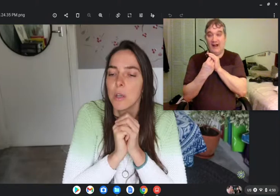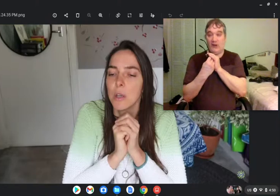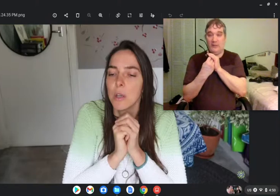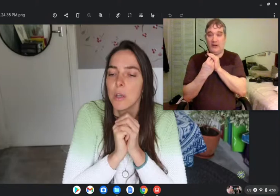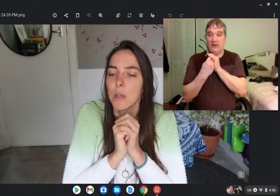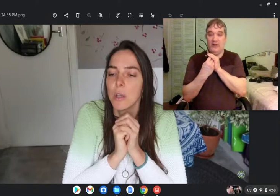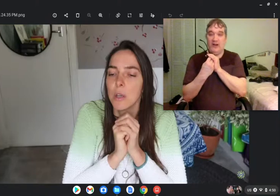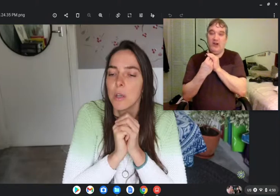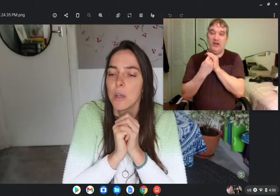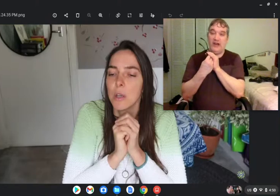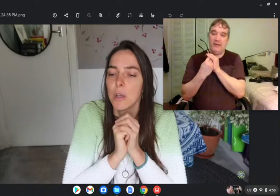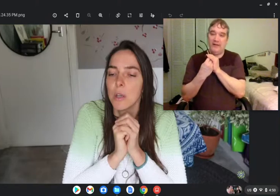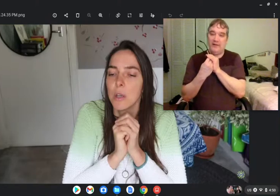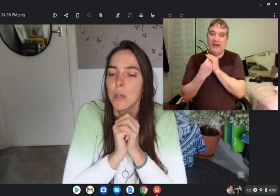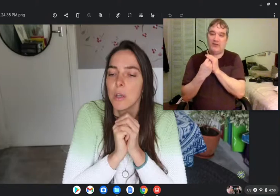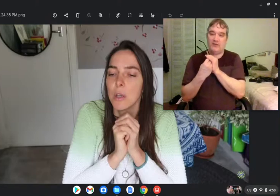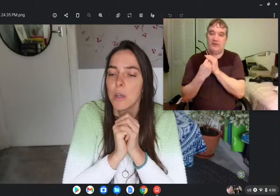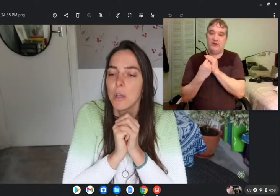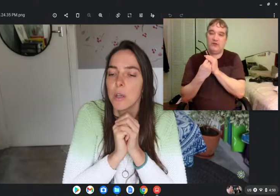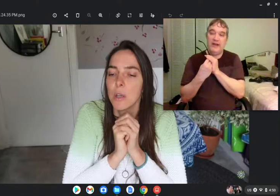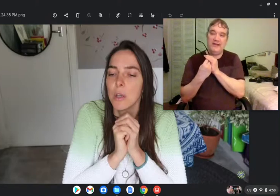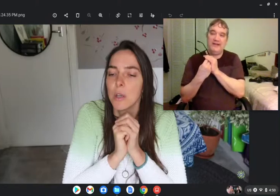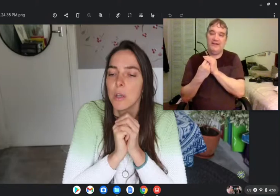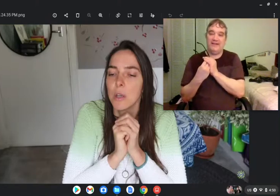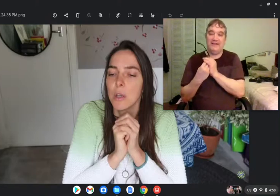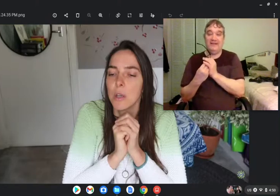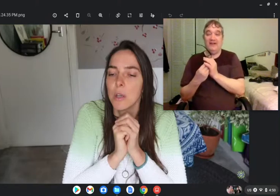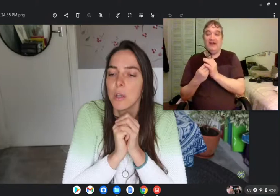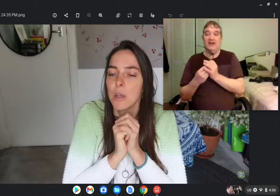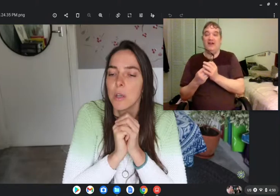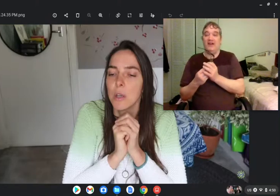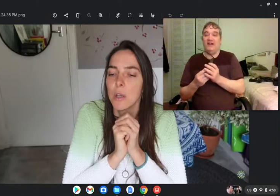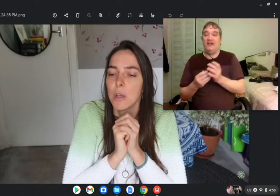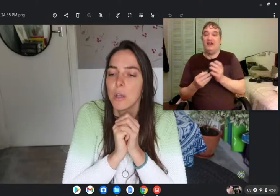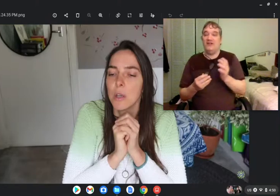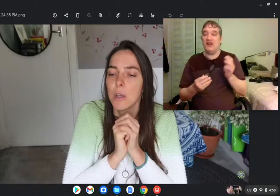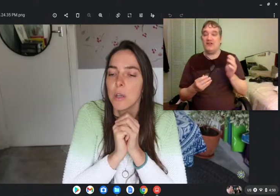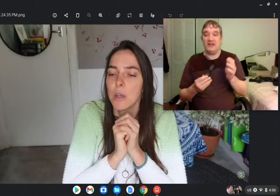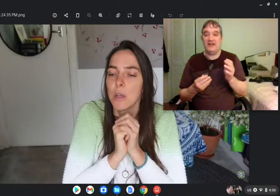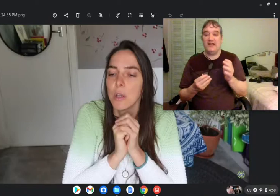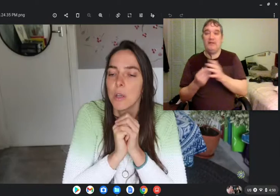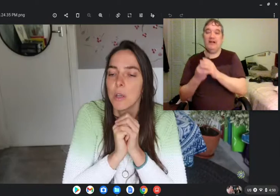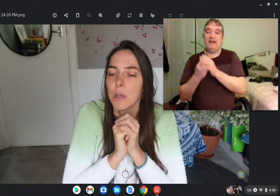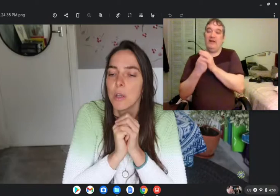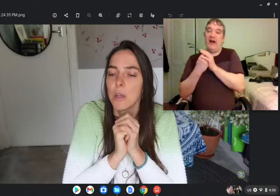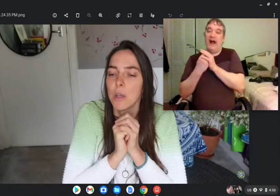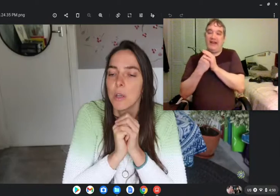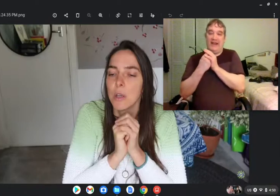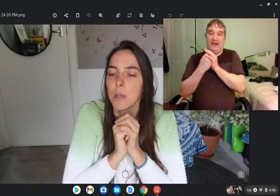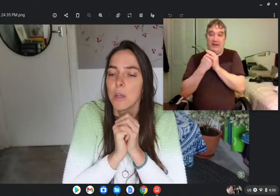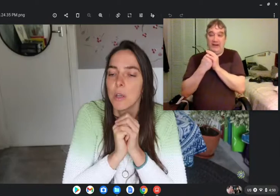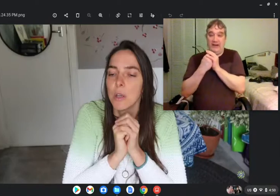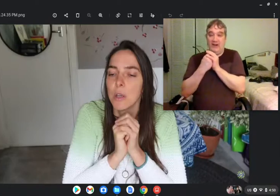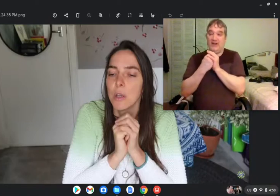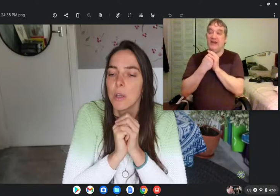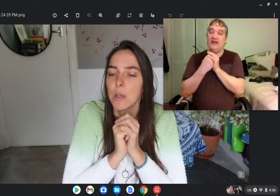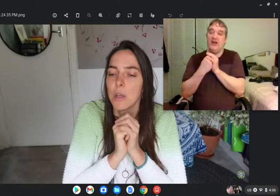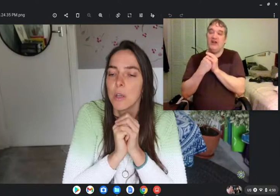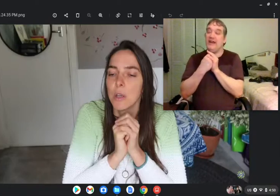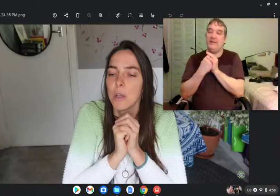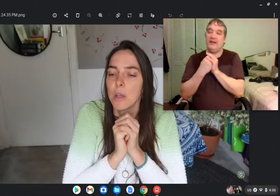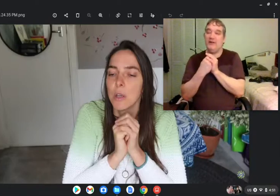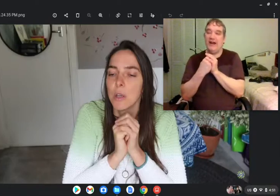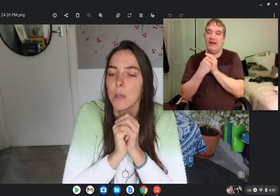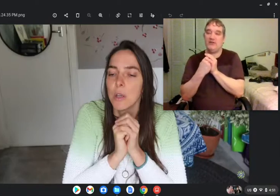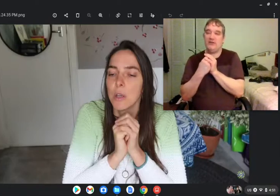I thought to myself she am a little extra treat not just a tea but a little eye candy she